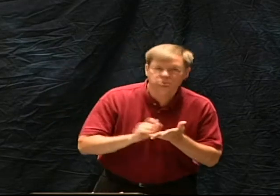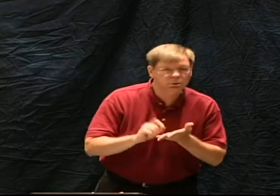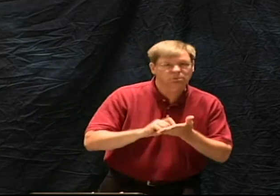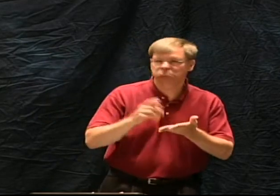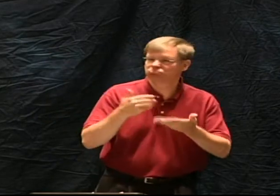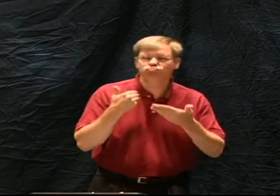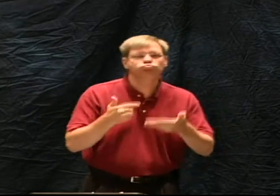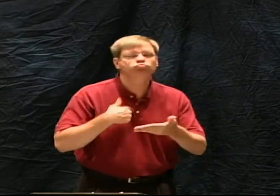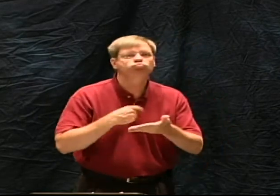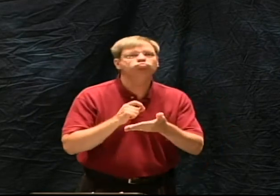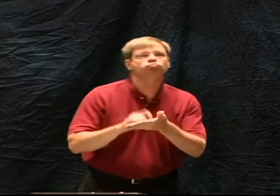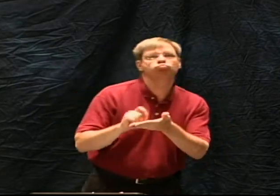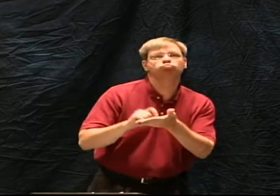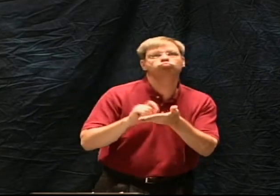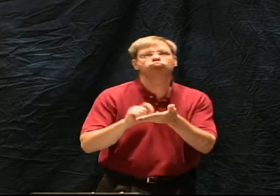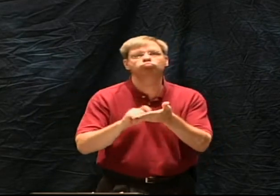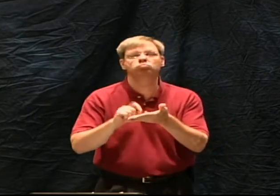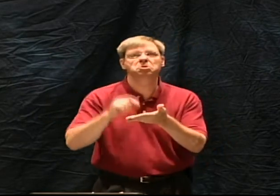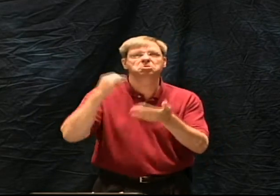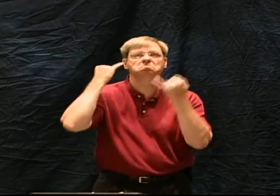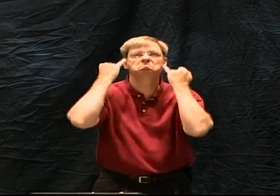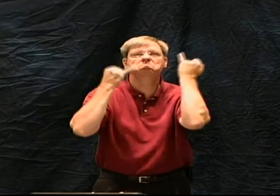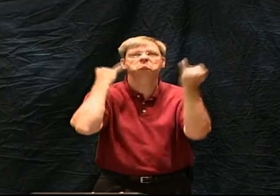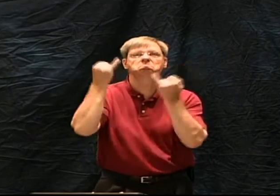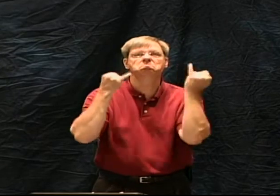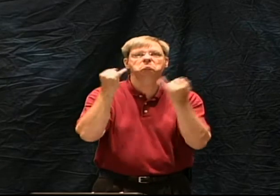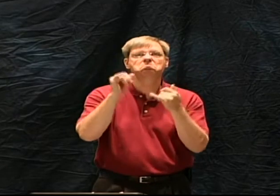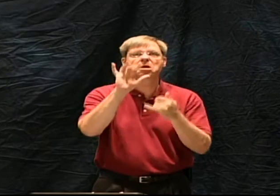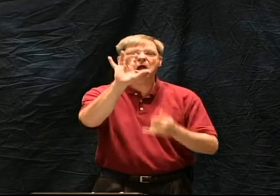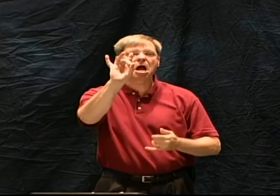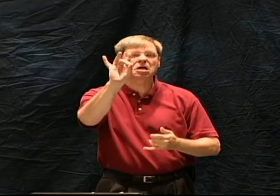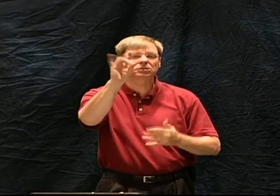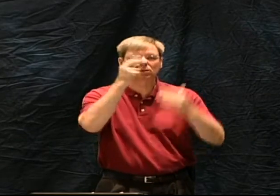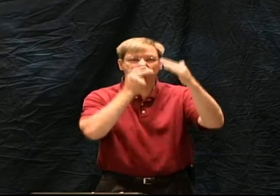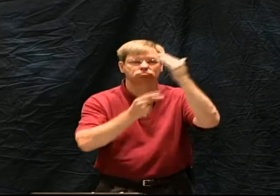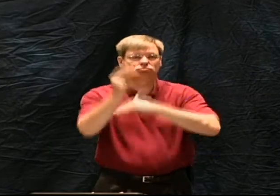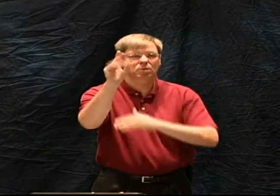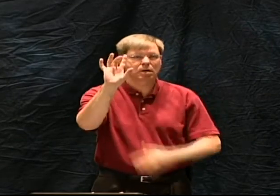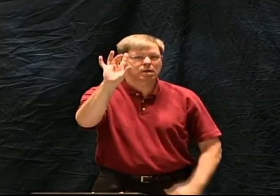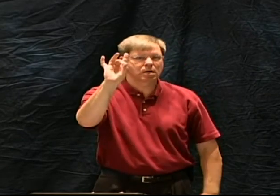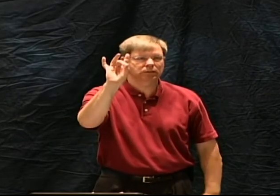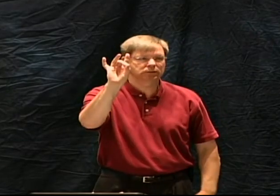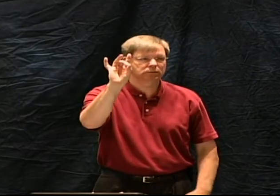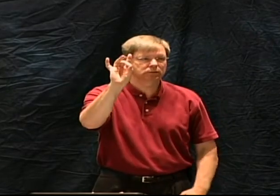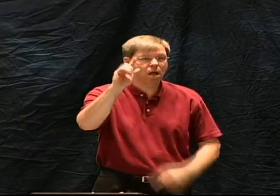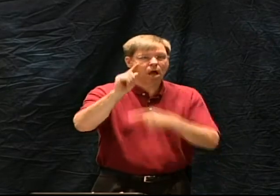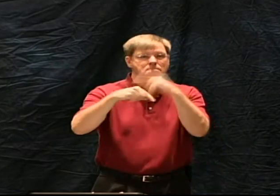imagine imagine if these were not inspired by god and just the predictions of man